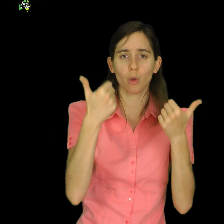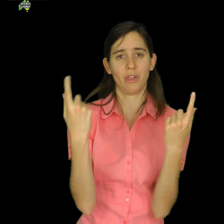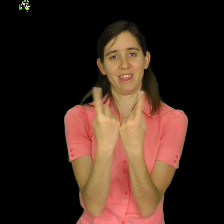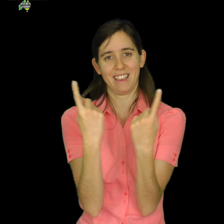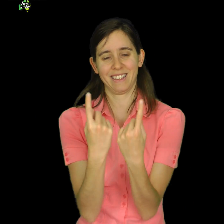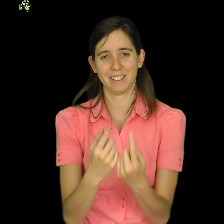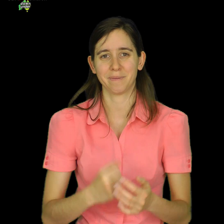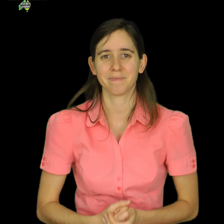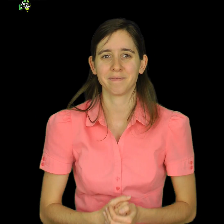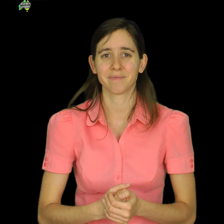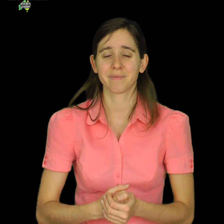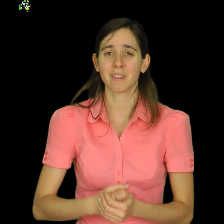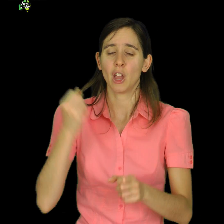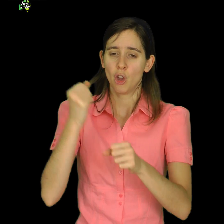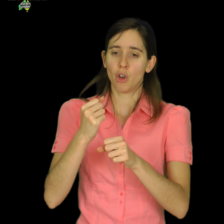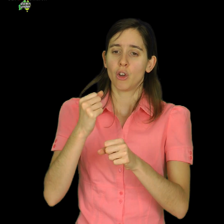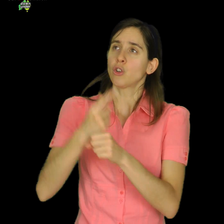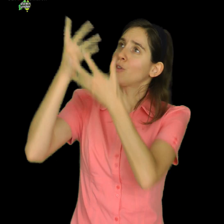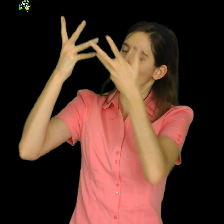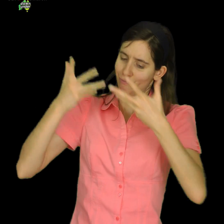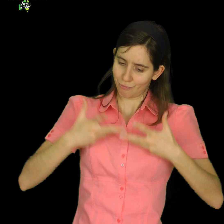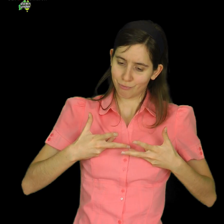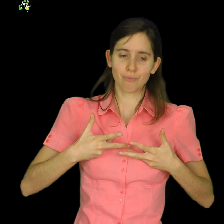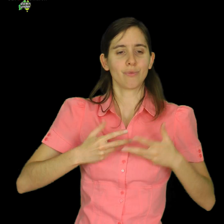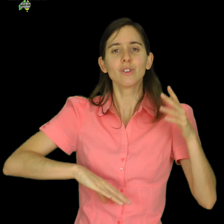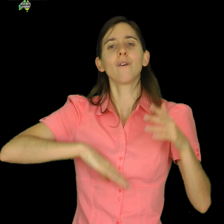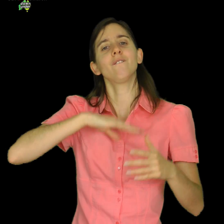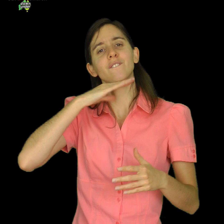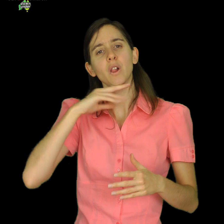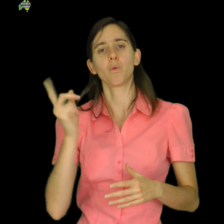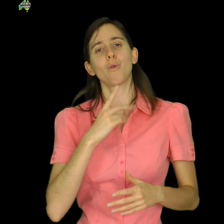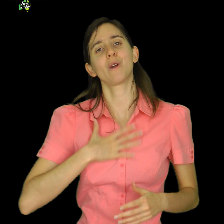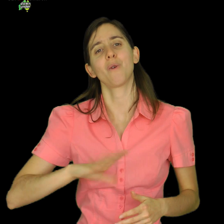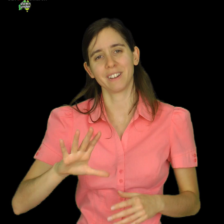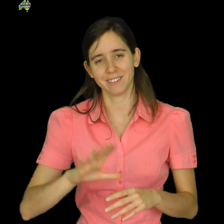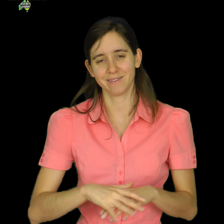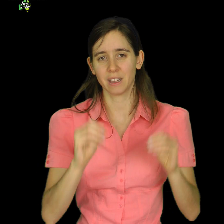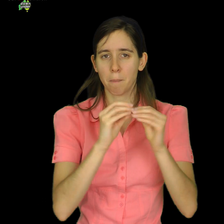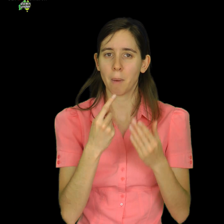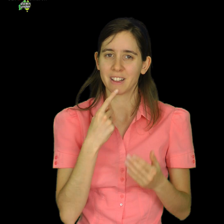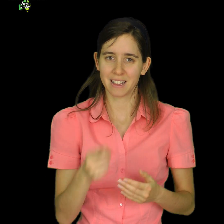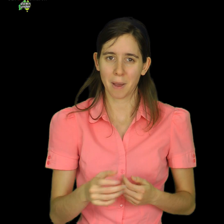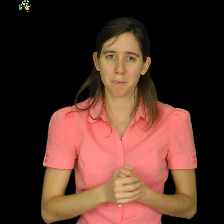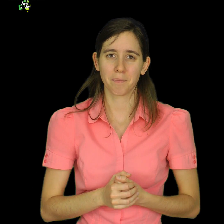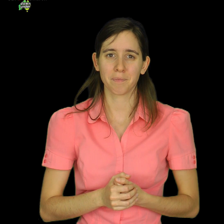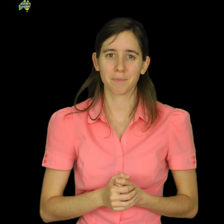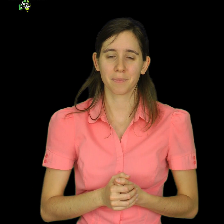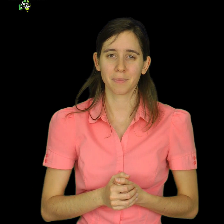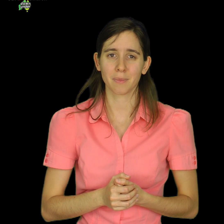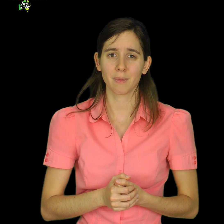He satisfies the desire of every living being and that's in Psalms 145 and verse 16. Does some media addiction